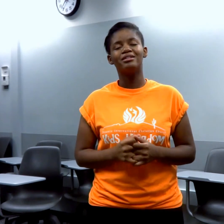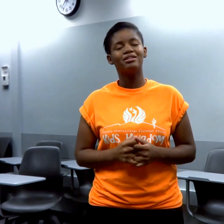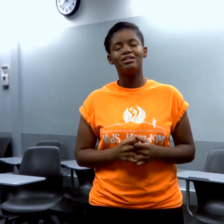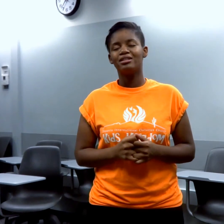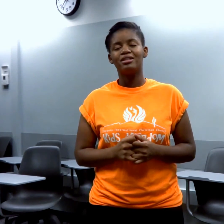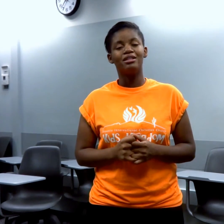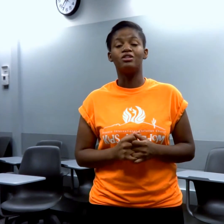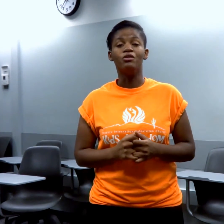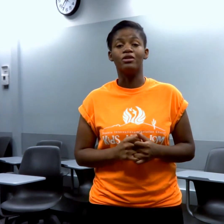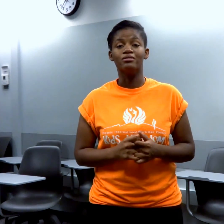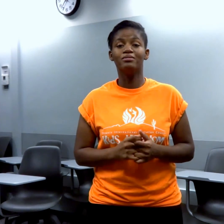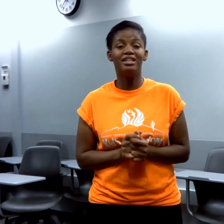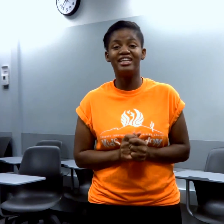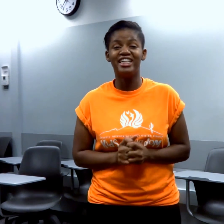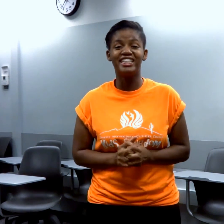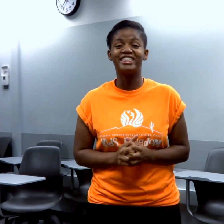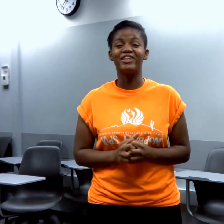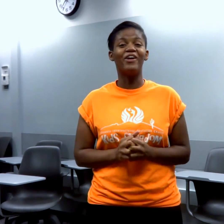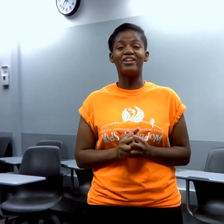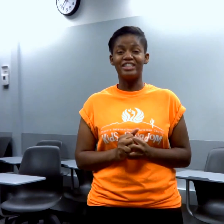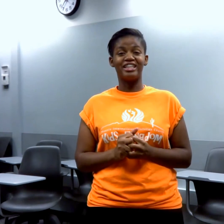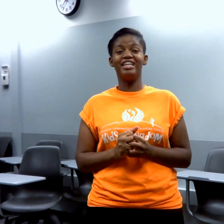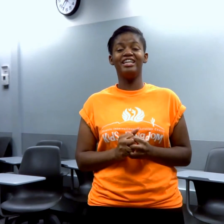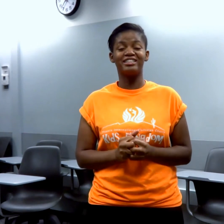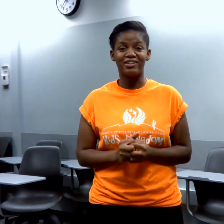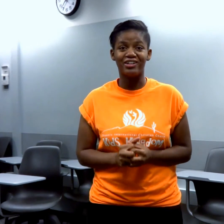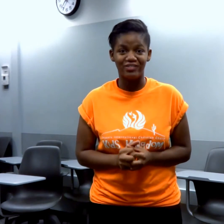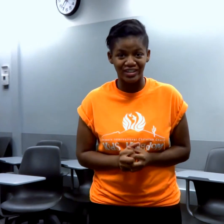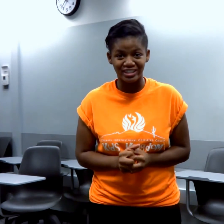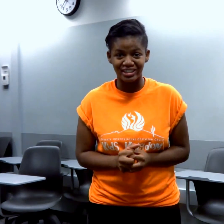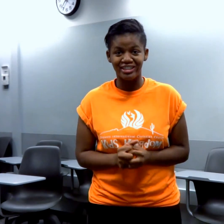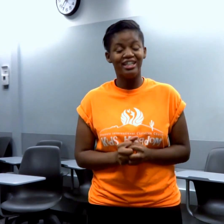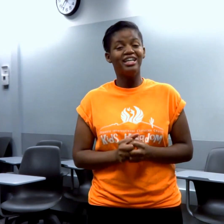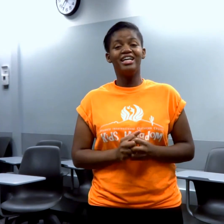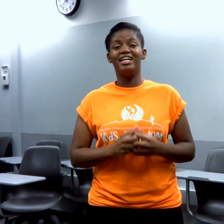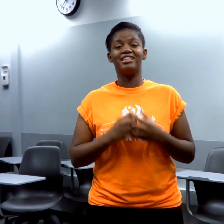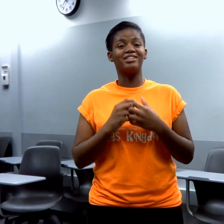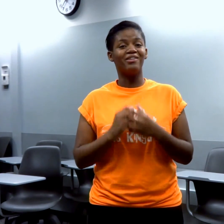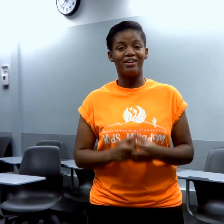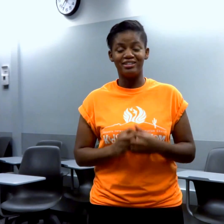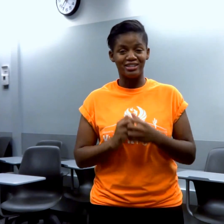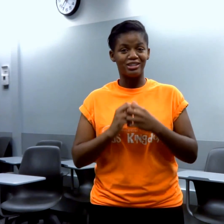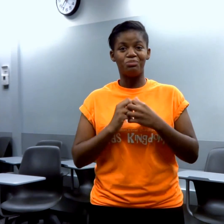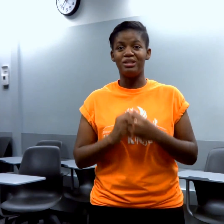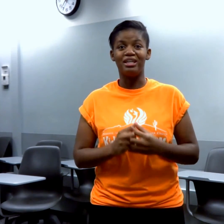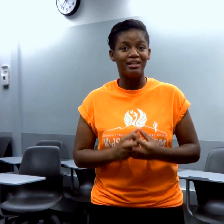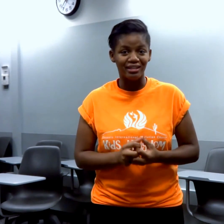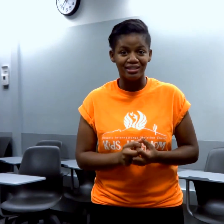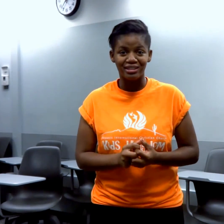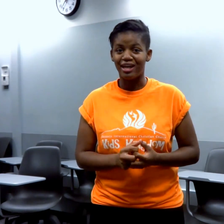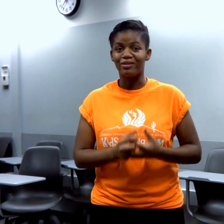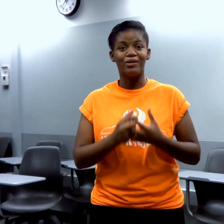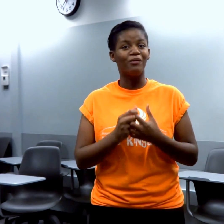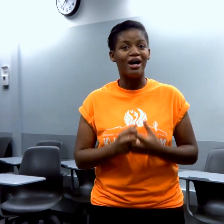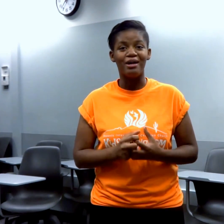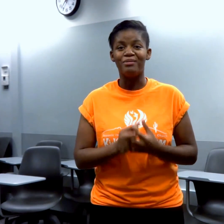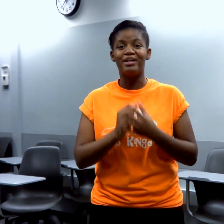it's over. It's so hard to think, it's so hard to function, it's so hard to speak English. I don't know why, but